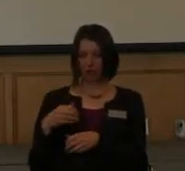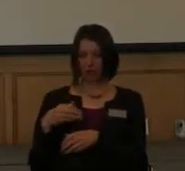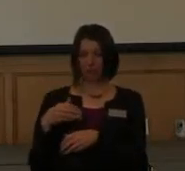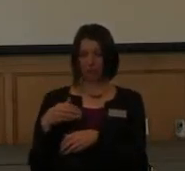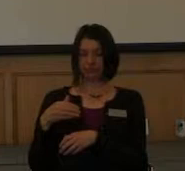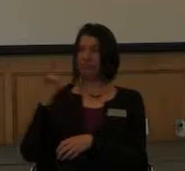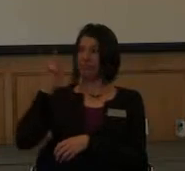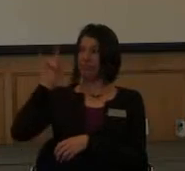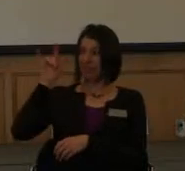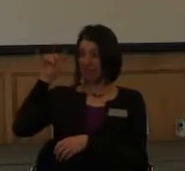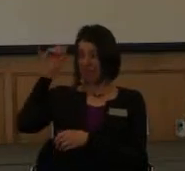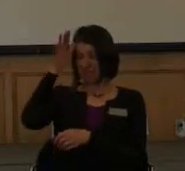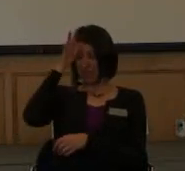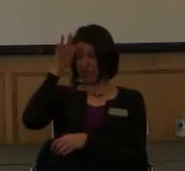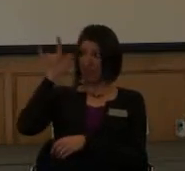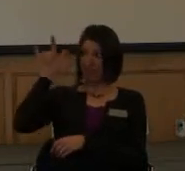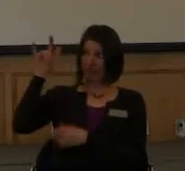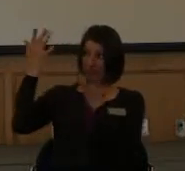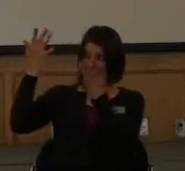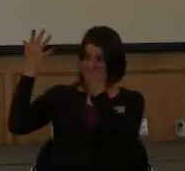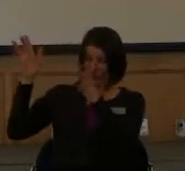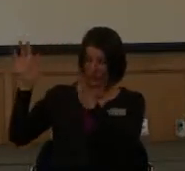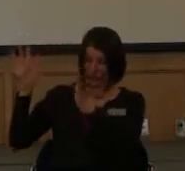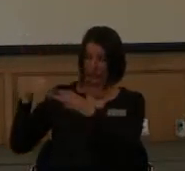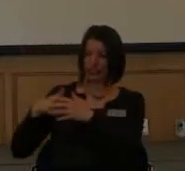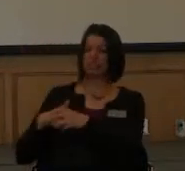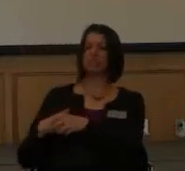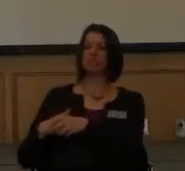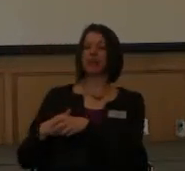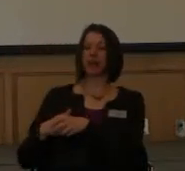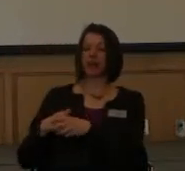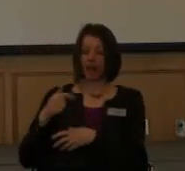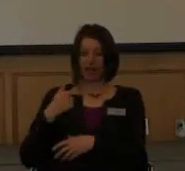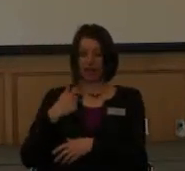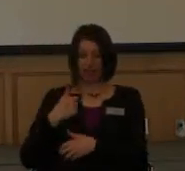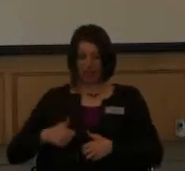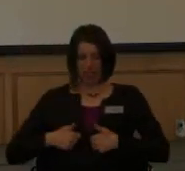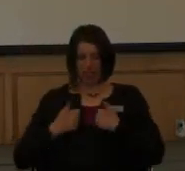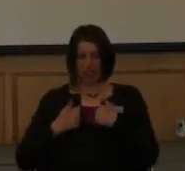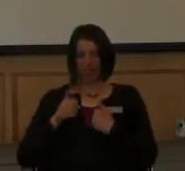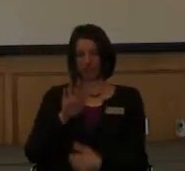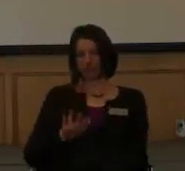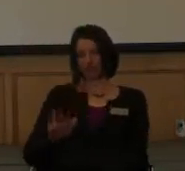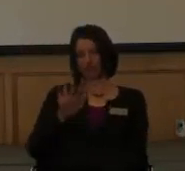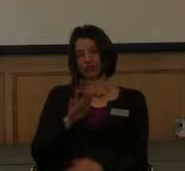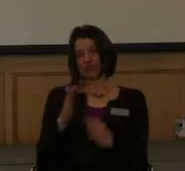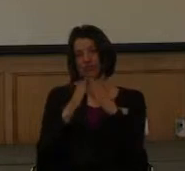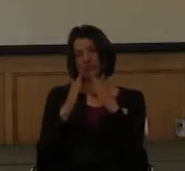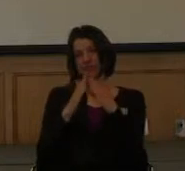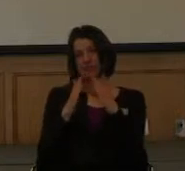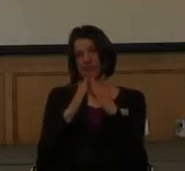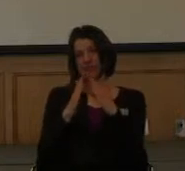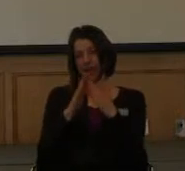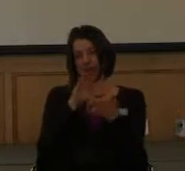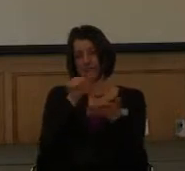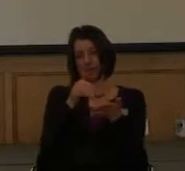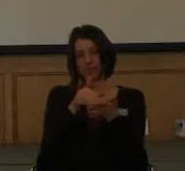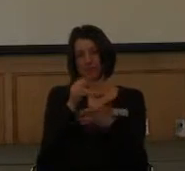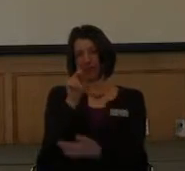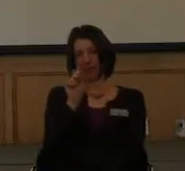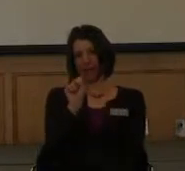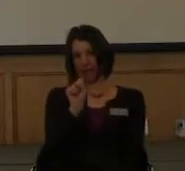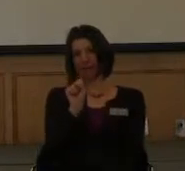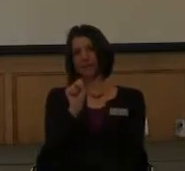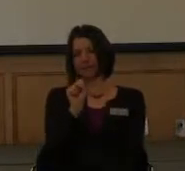got out of the Air Force in, well, not actually in town, but near a little town about the middle of Kansas named